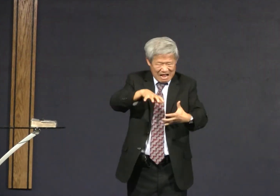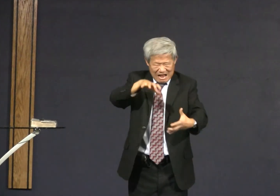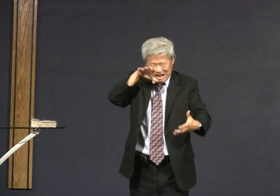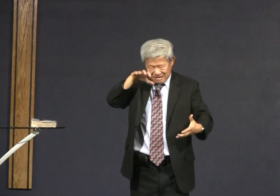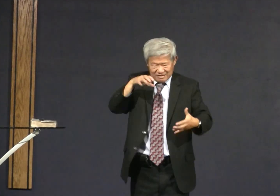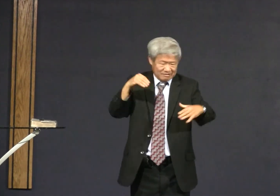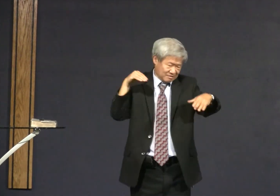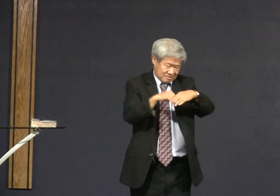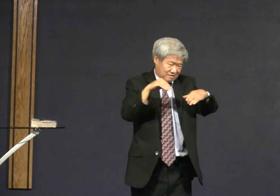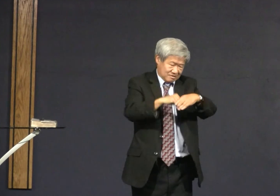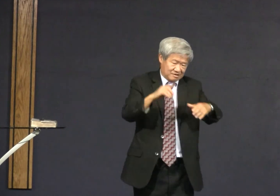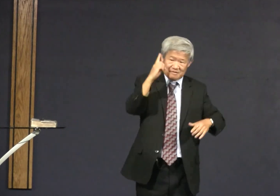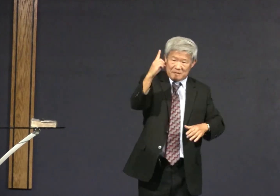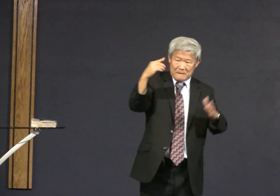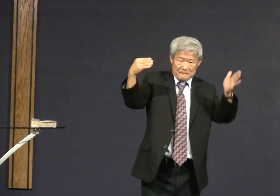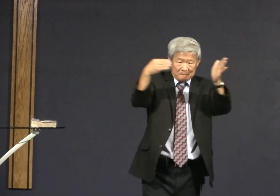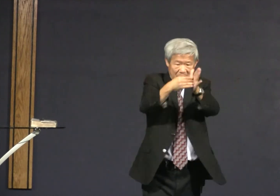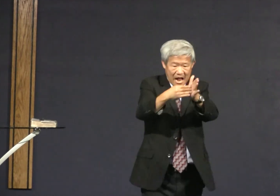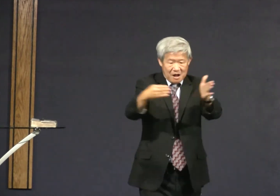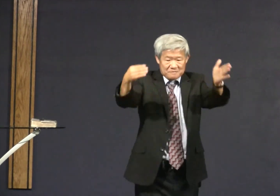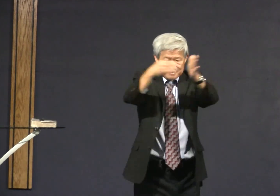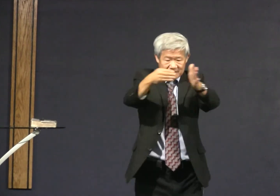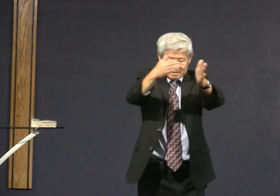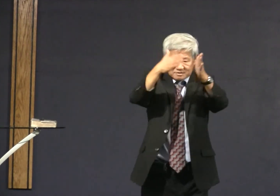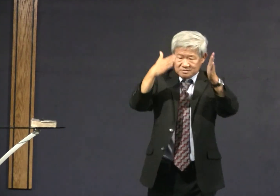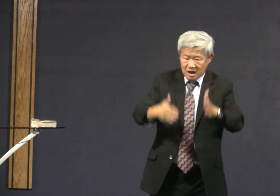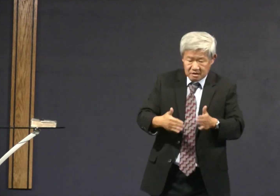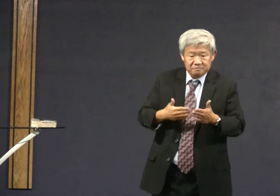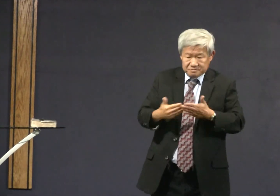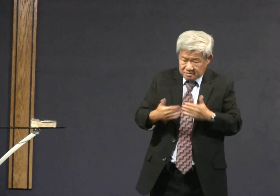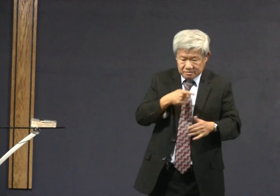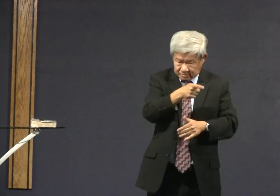you work your way up to the president of the company maybe you're a millionaire